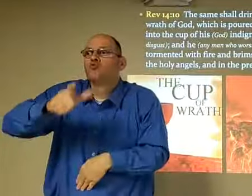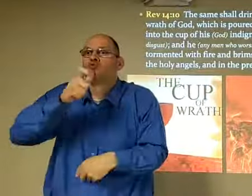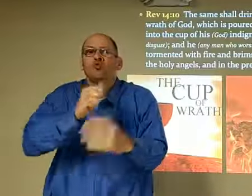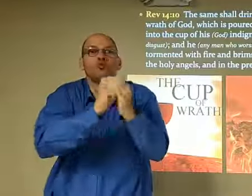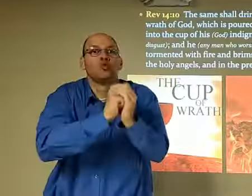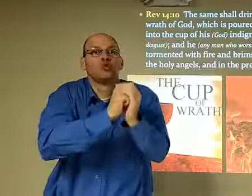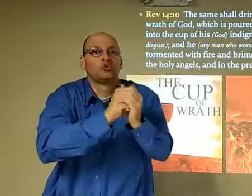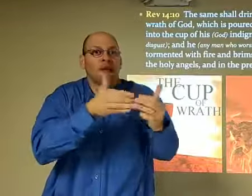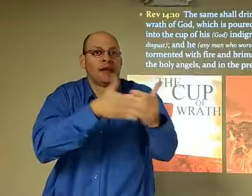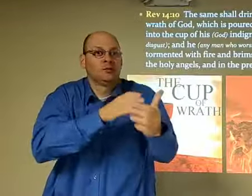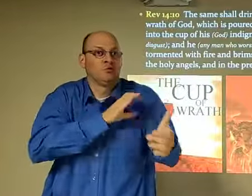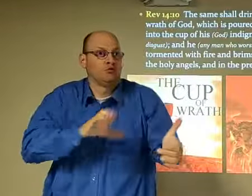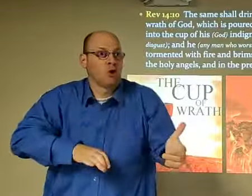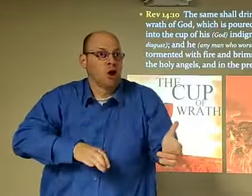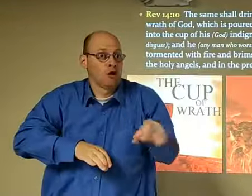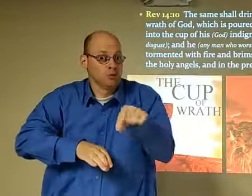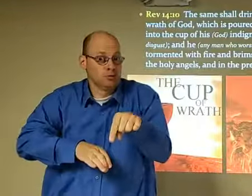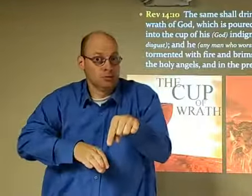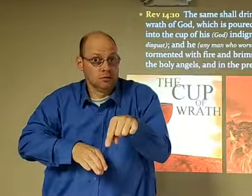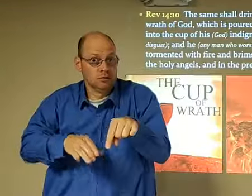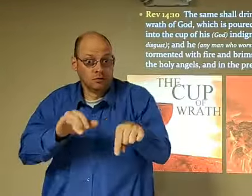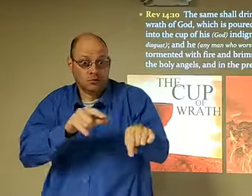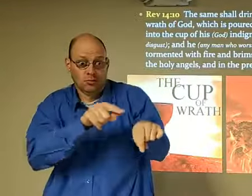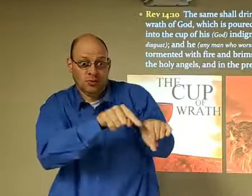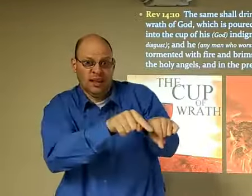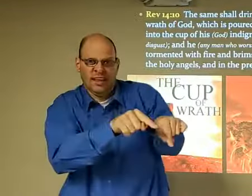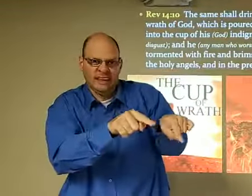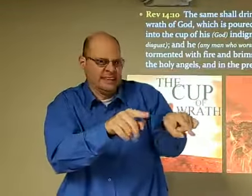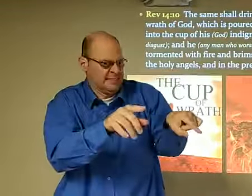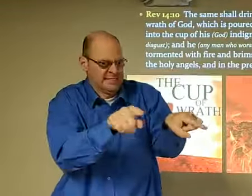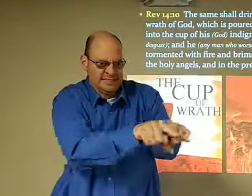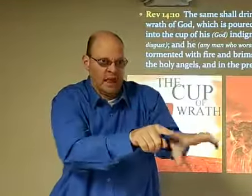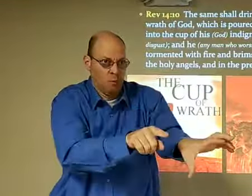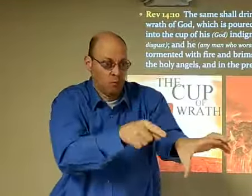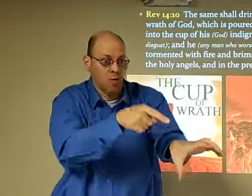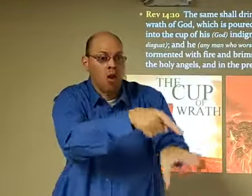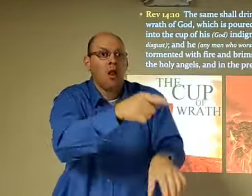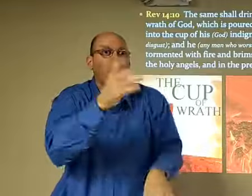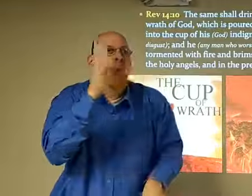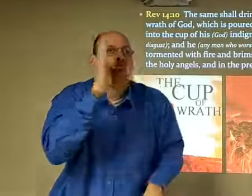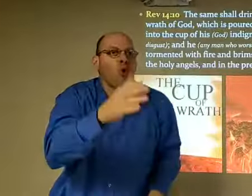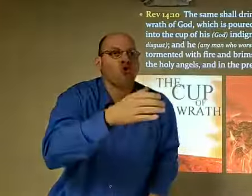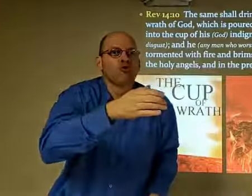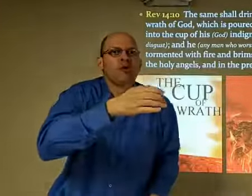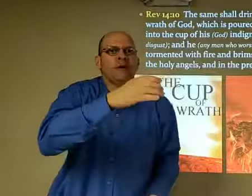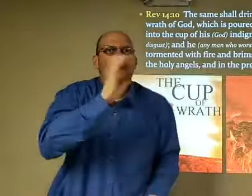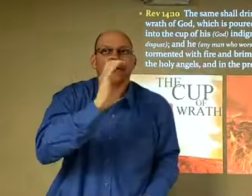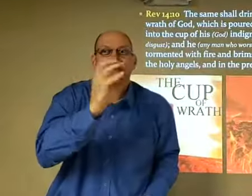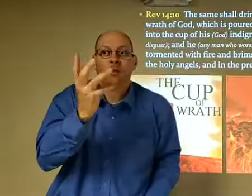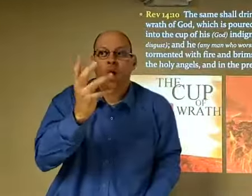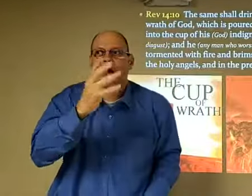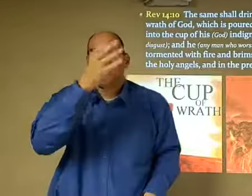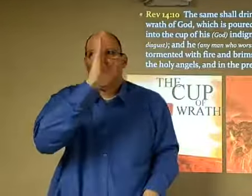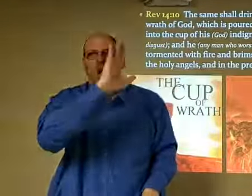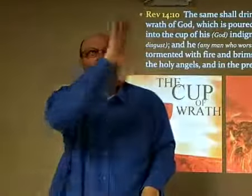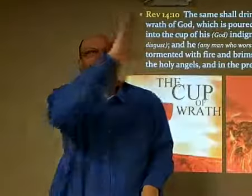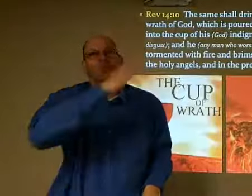So, talking about those who worship the Antichrist, they're going to